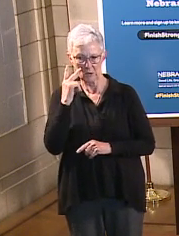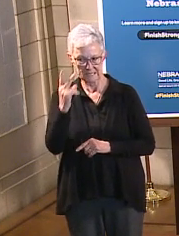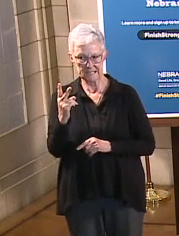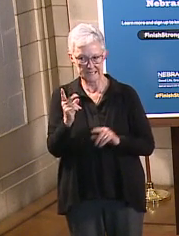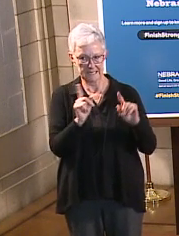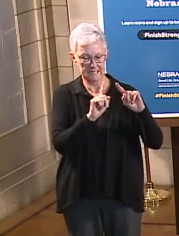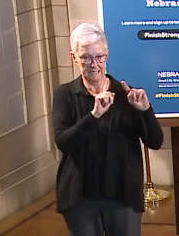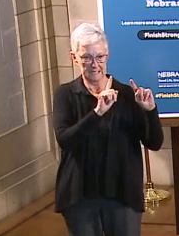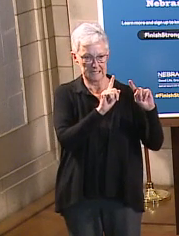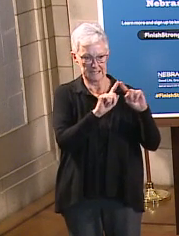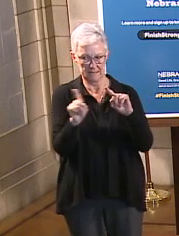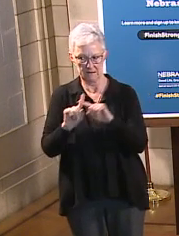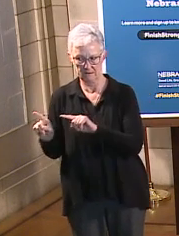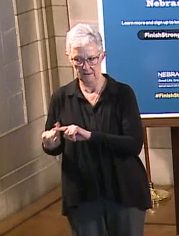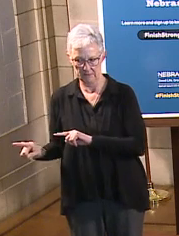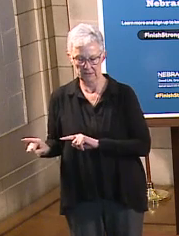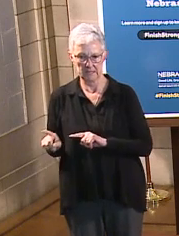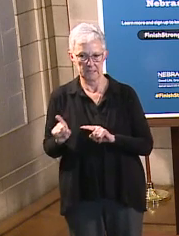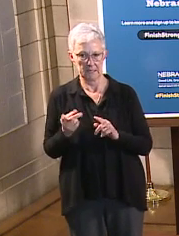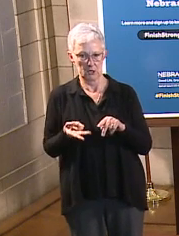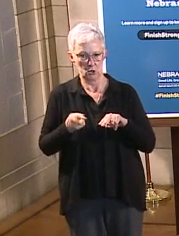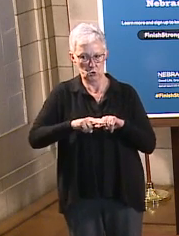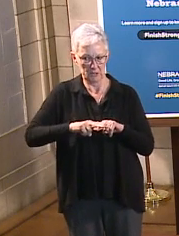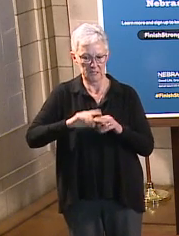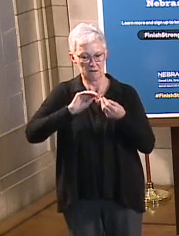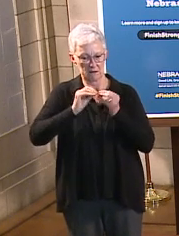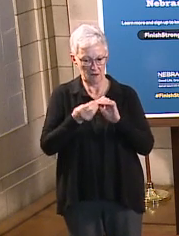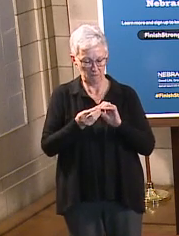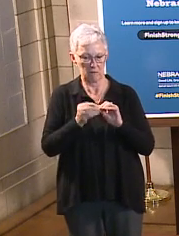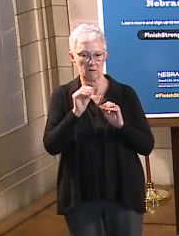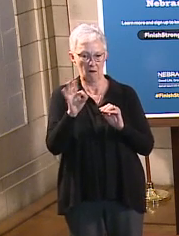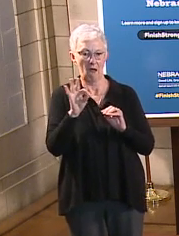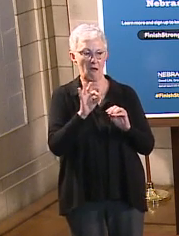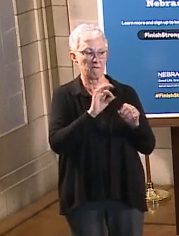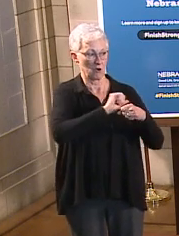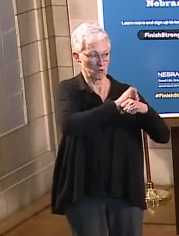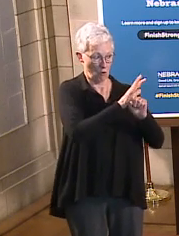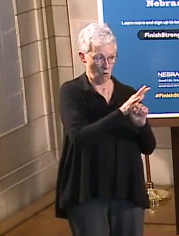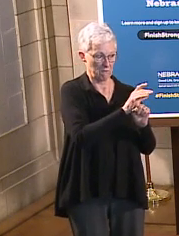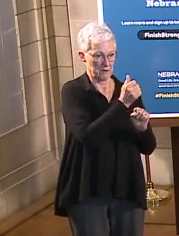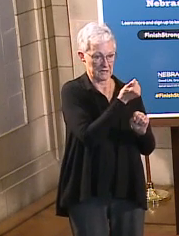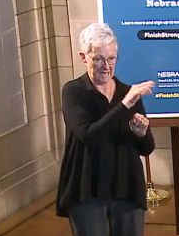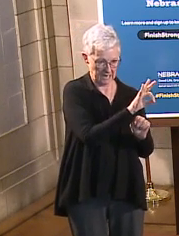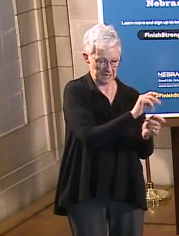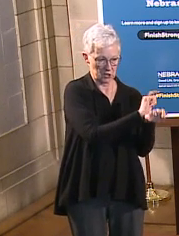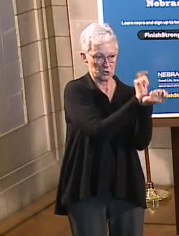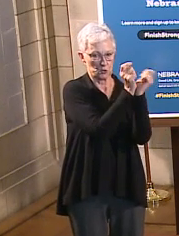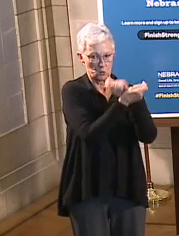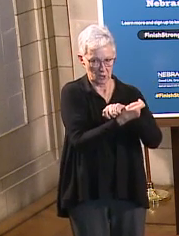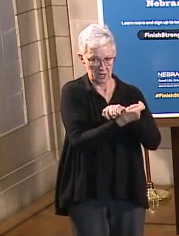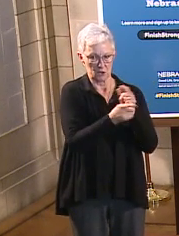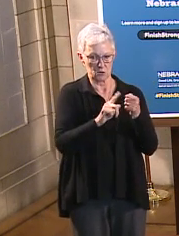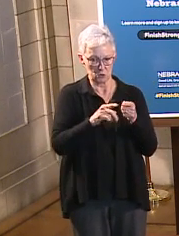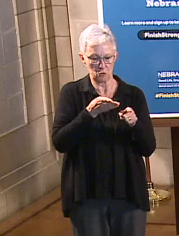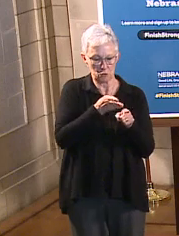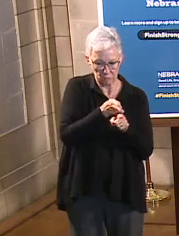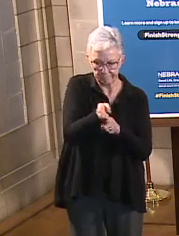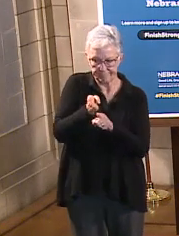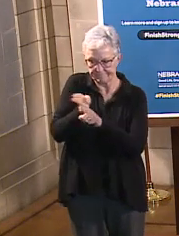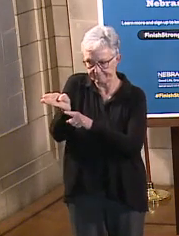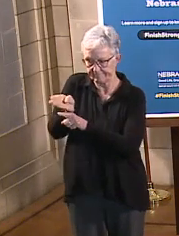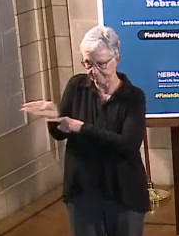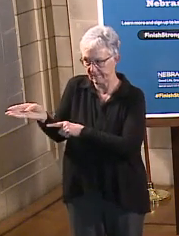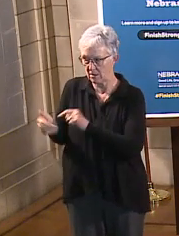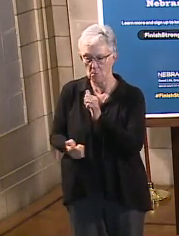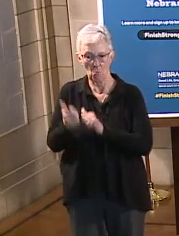seeing increasing proportions of the specimens that we're testing. Of the variants that are present in Nebraska, the predominant one is